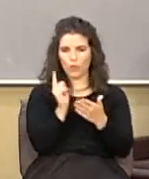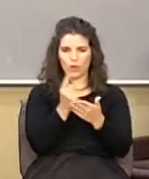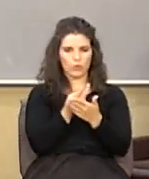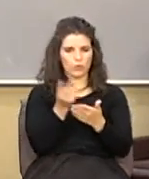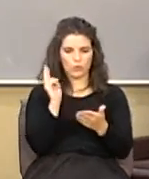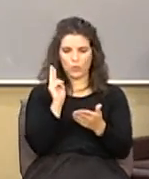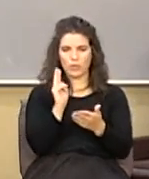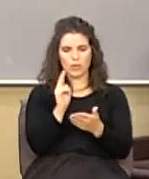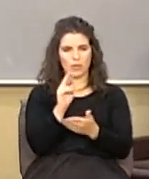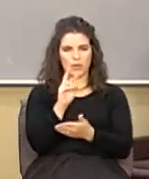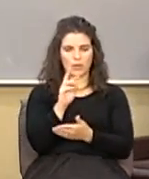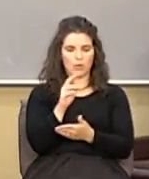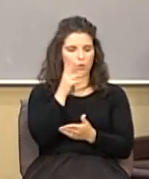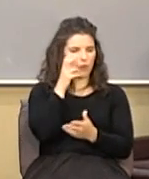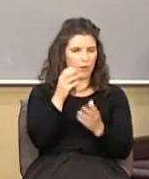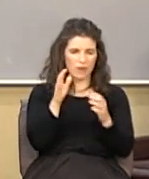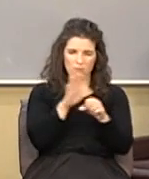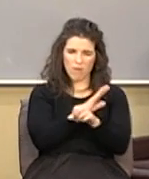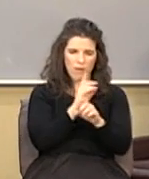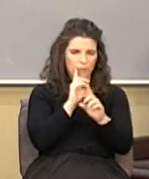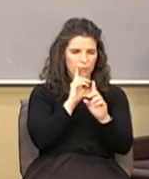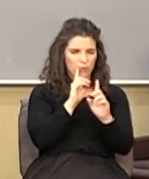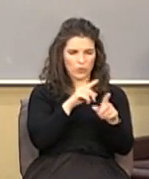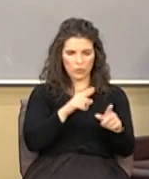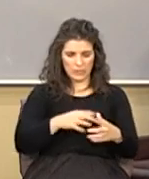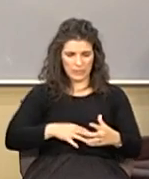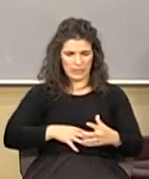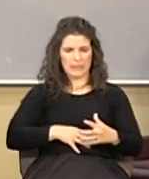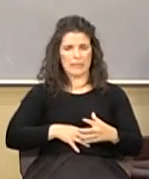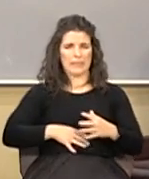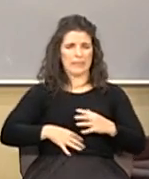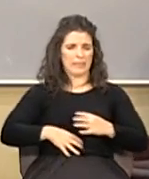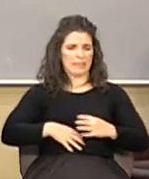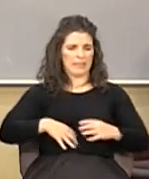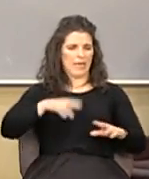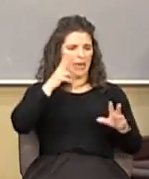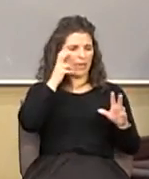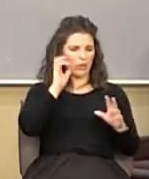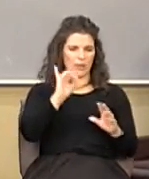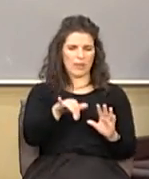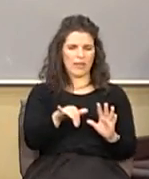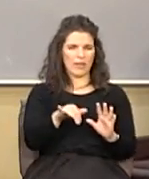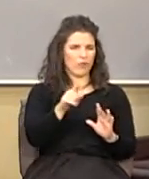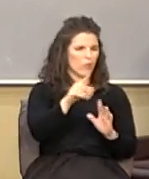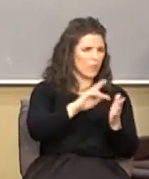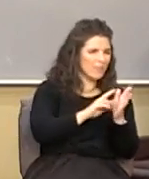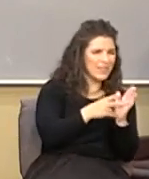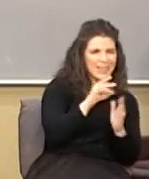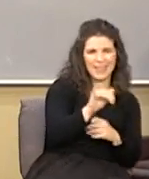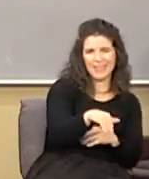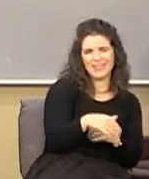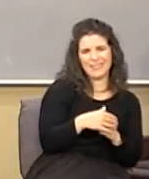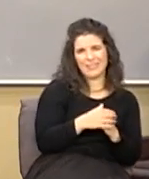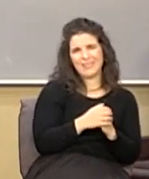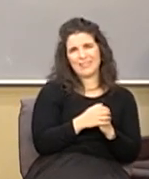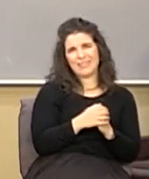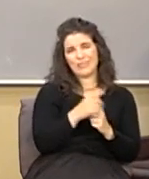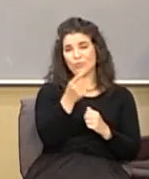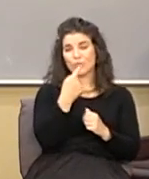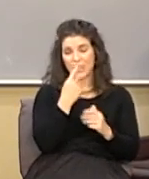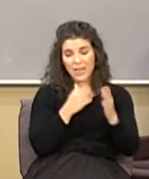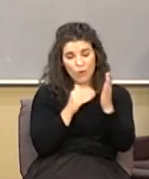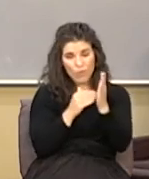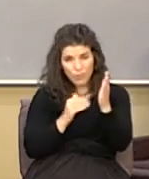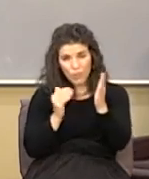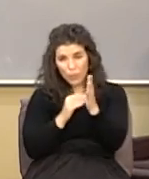enough of it to turn your stomach and I hear those and I say but you don't mean it you've said it